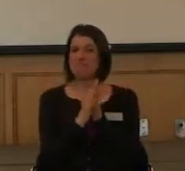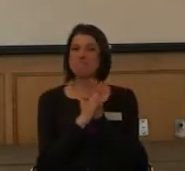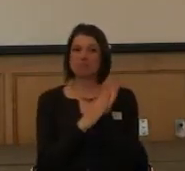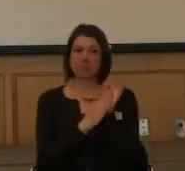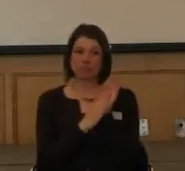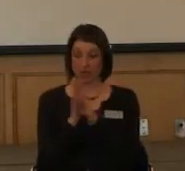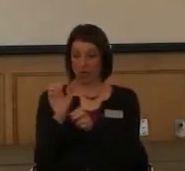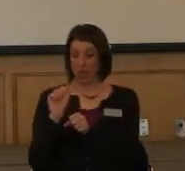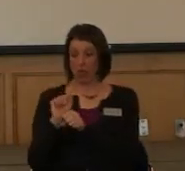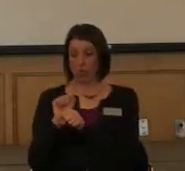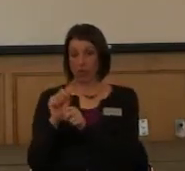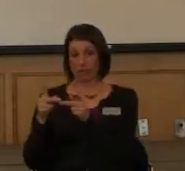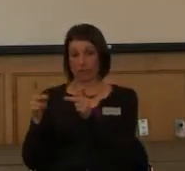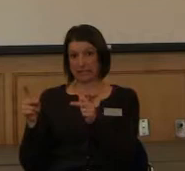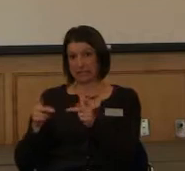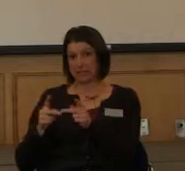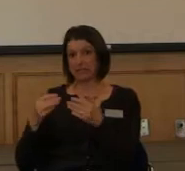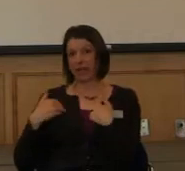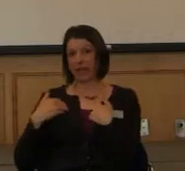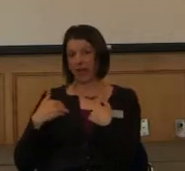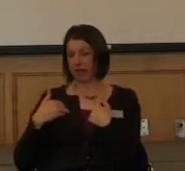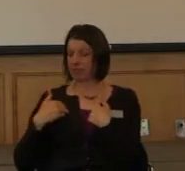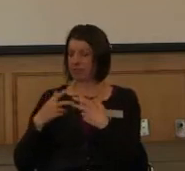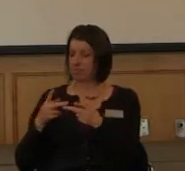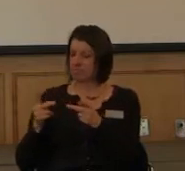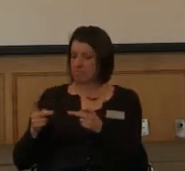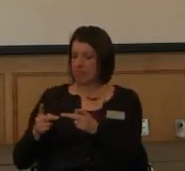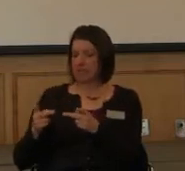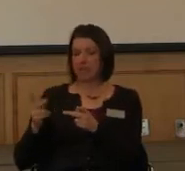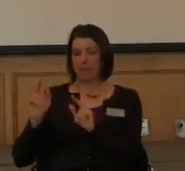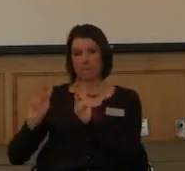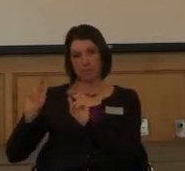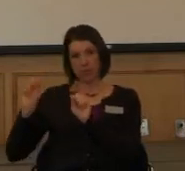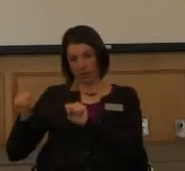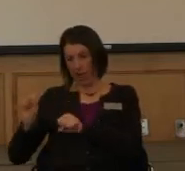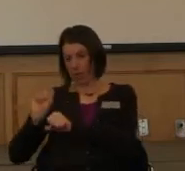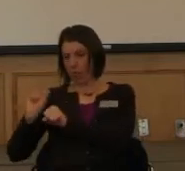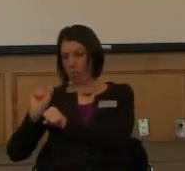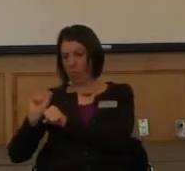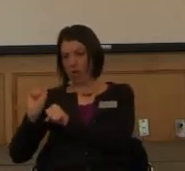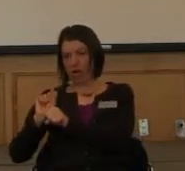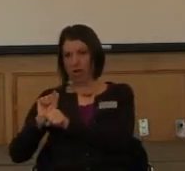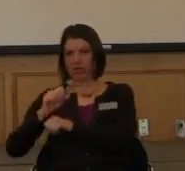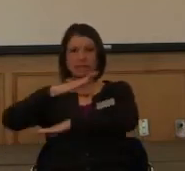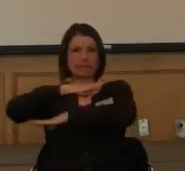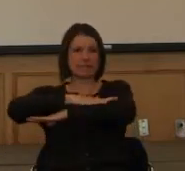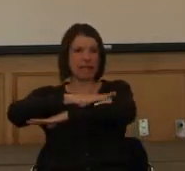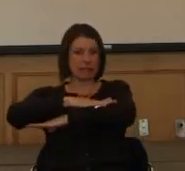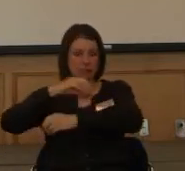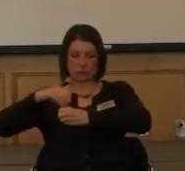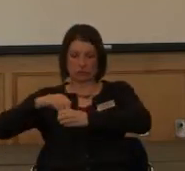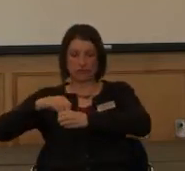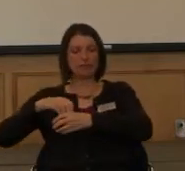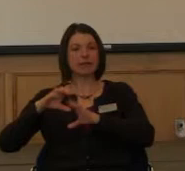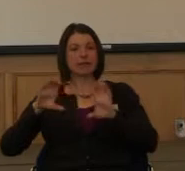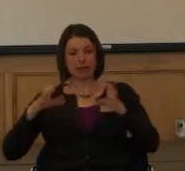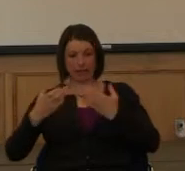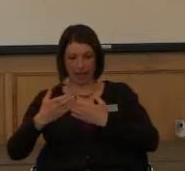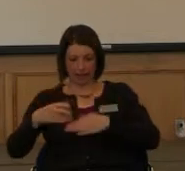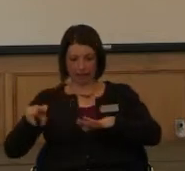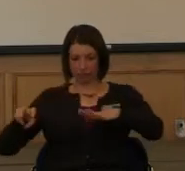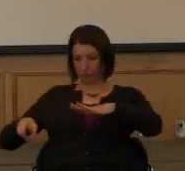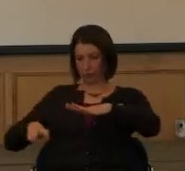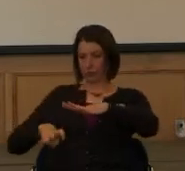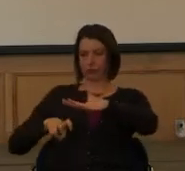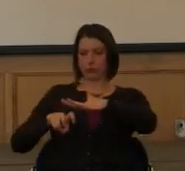Workstations, having places where people can actually work. You know, tables in the classrooms where a wheelchair can